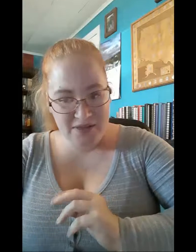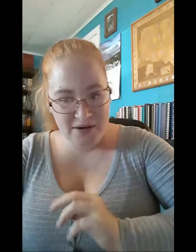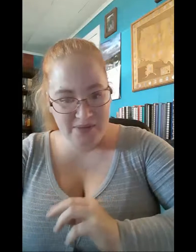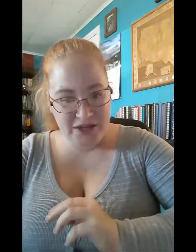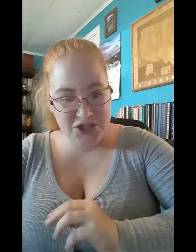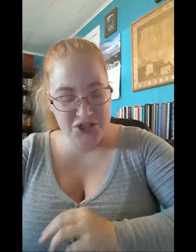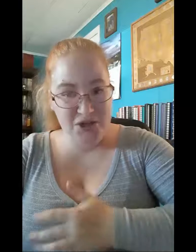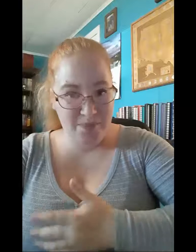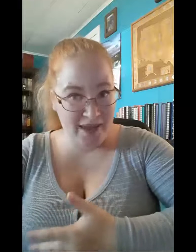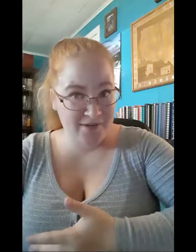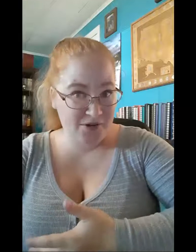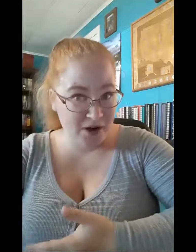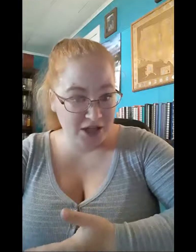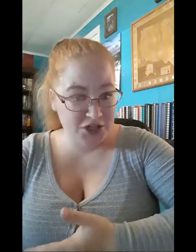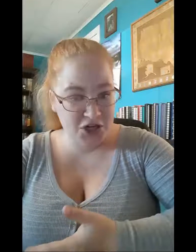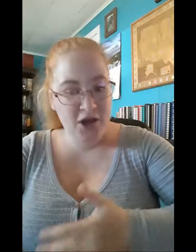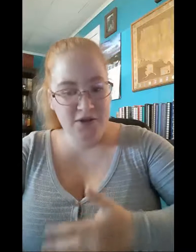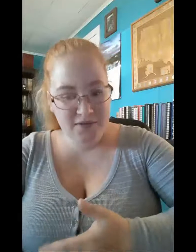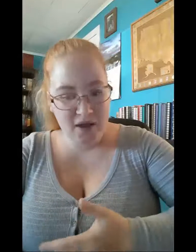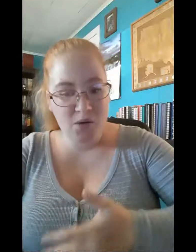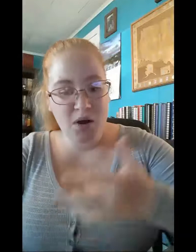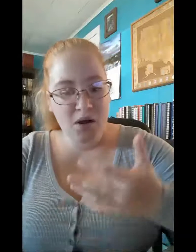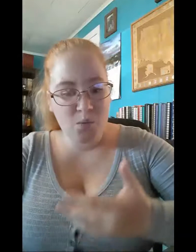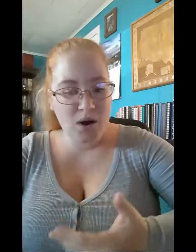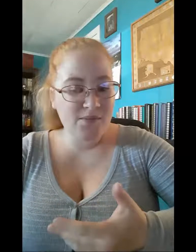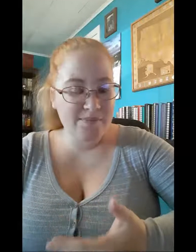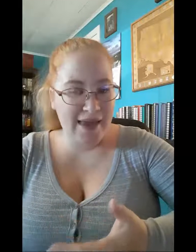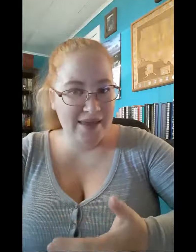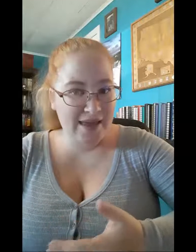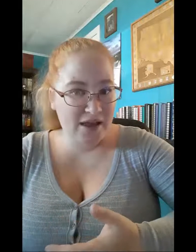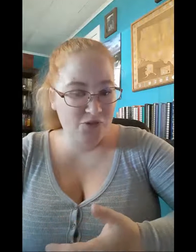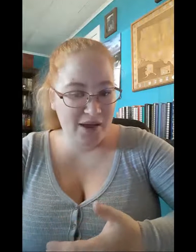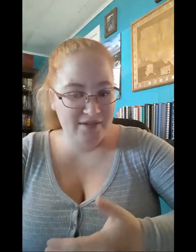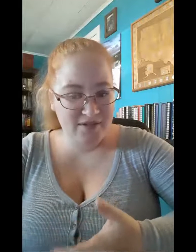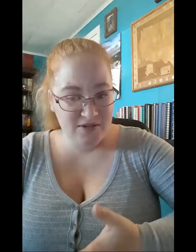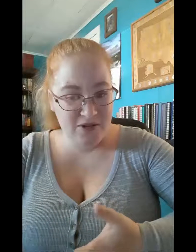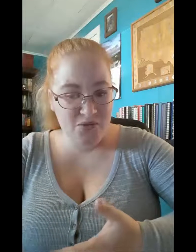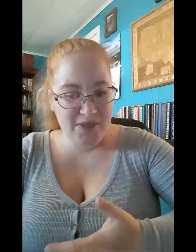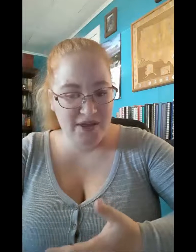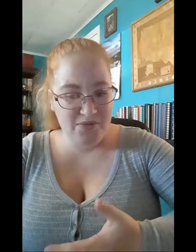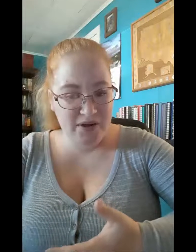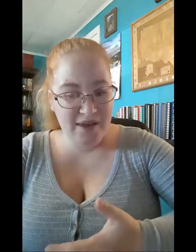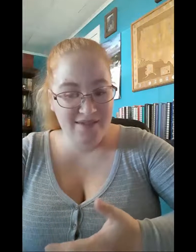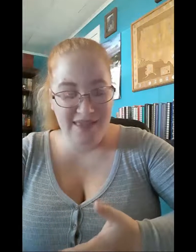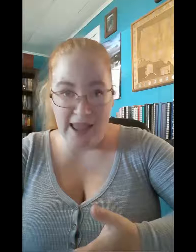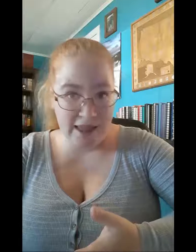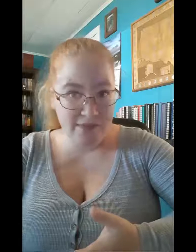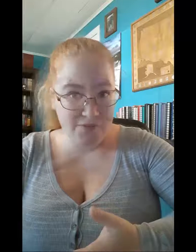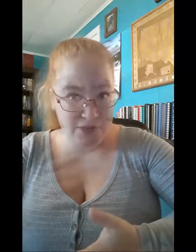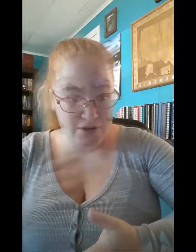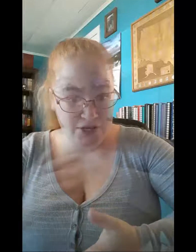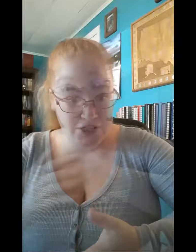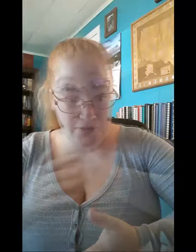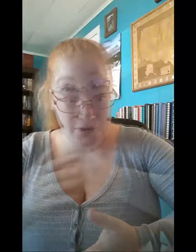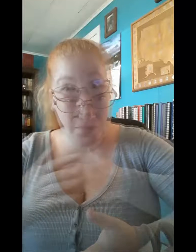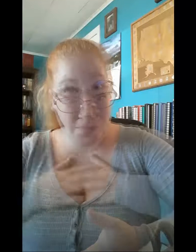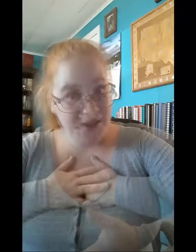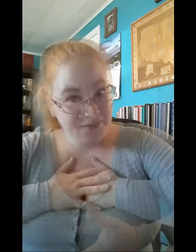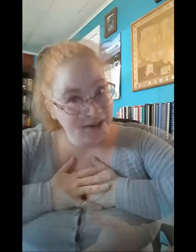their relationship as a crutch. So, what will Maggie and West do when they realize they can't live without each other? My rating